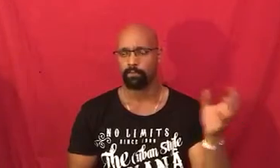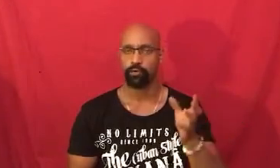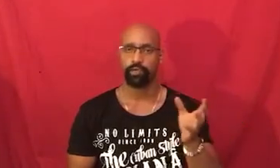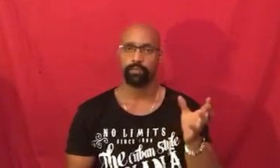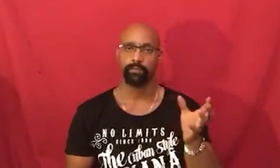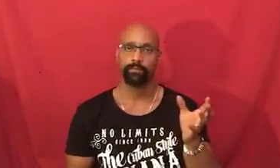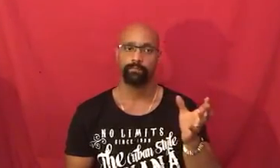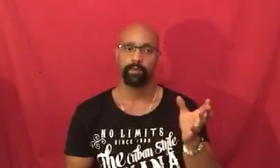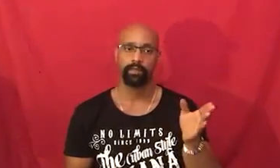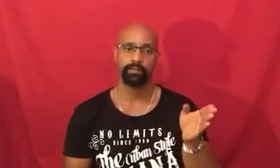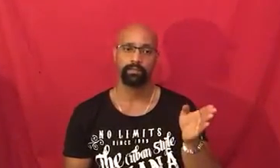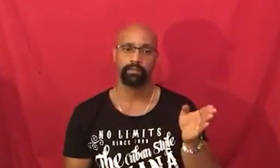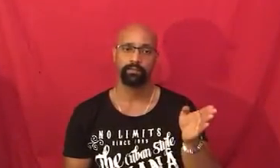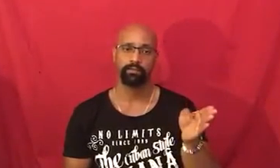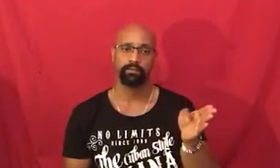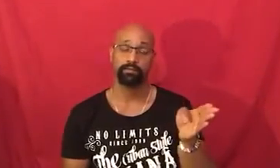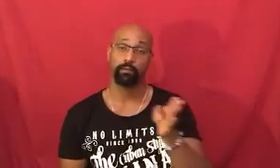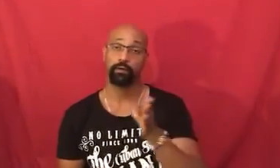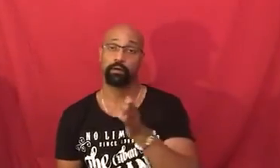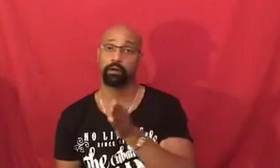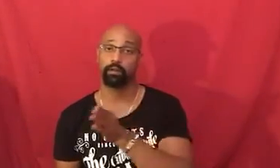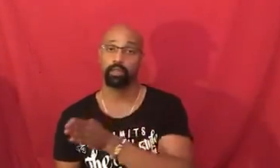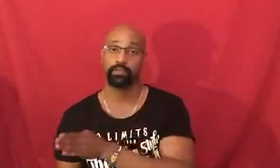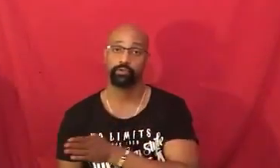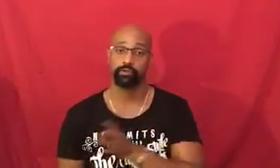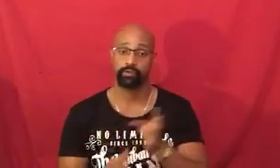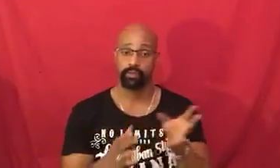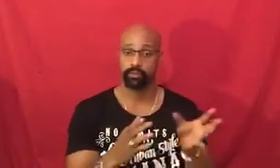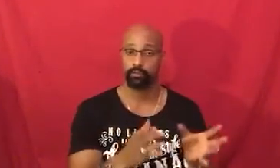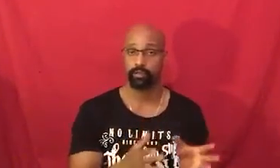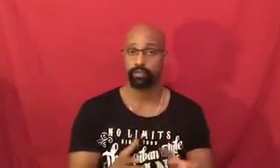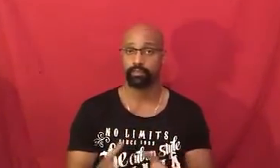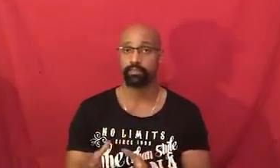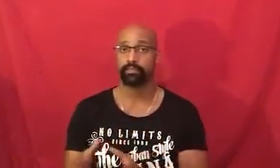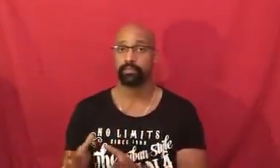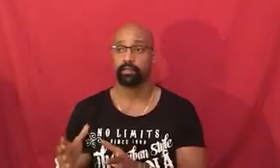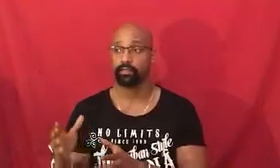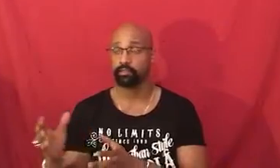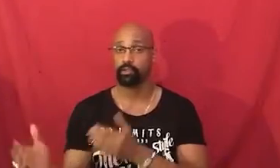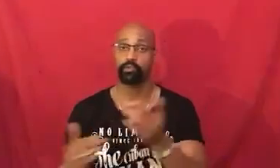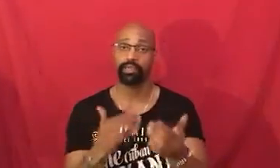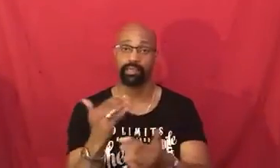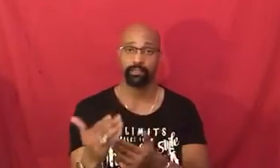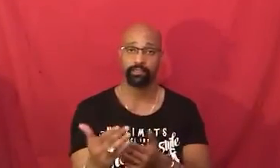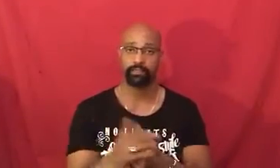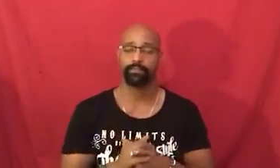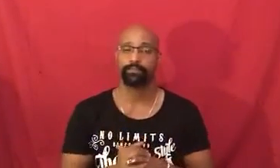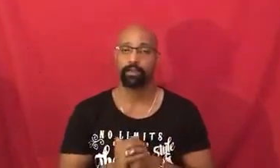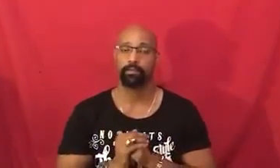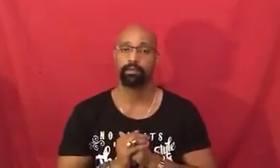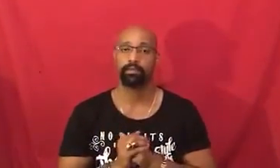training it's four lectures and trainings and q and a's a month